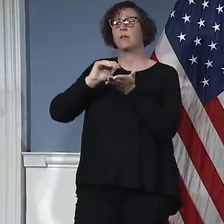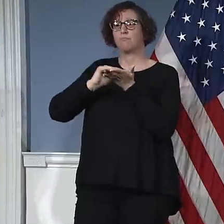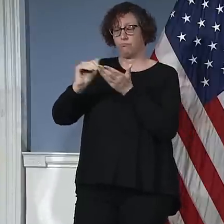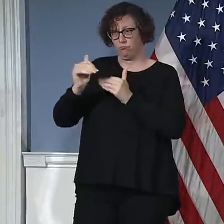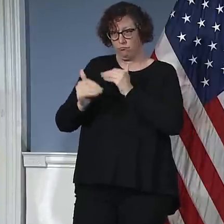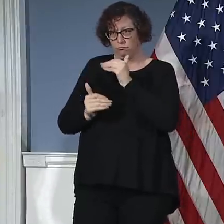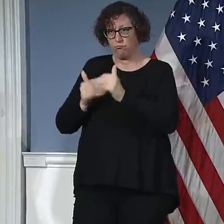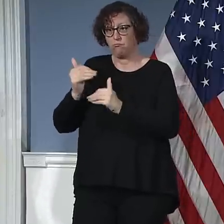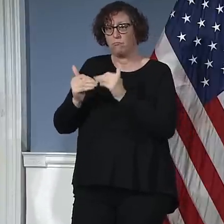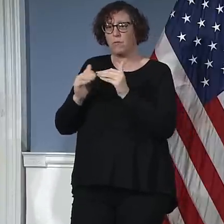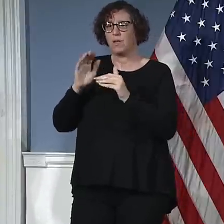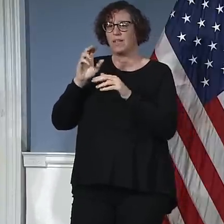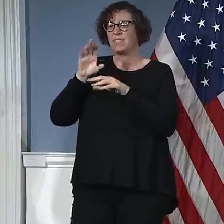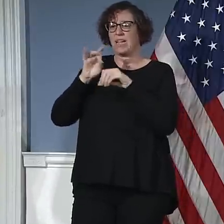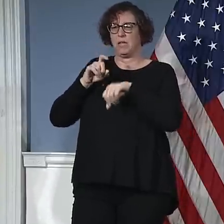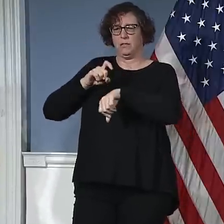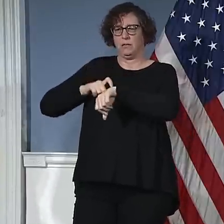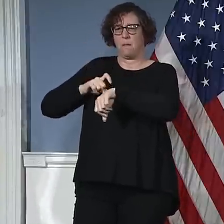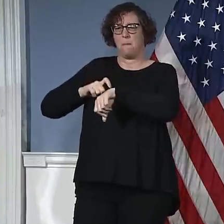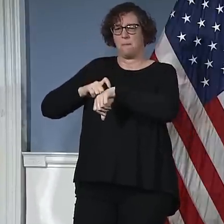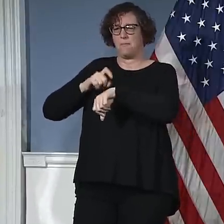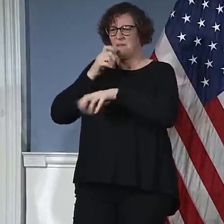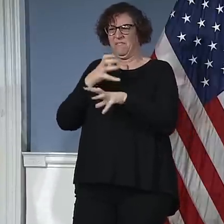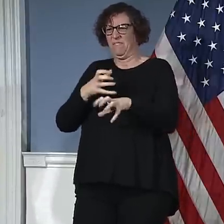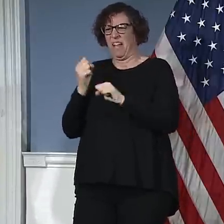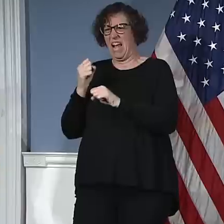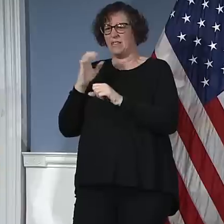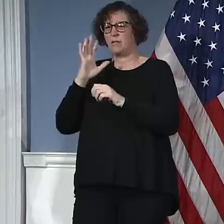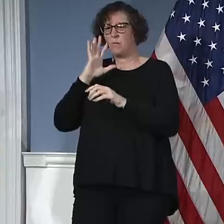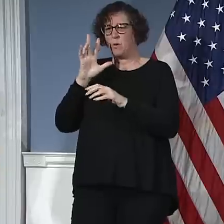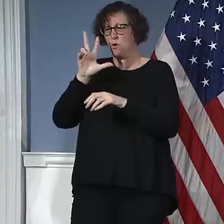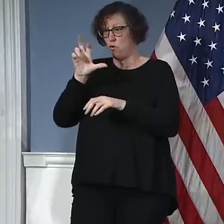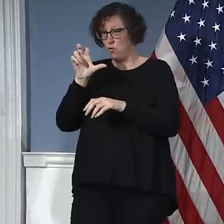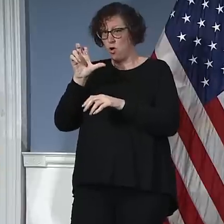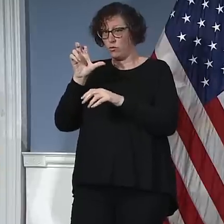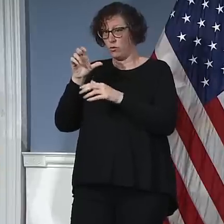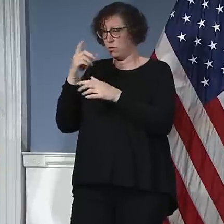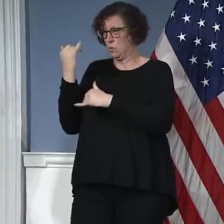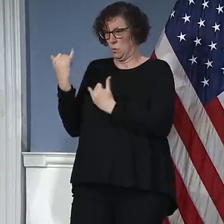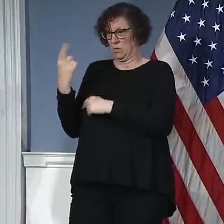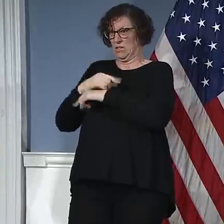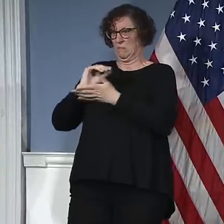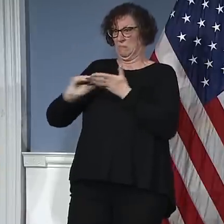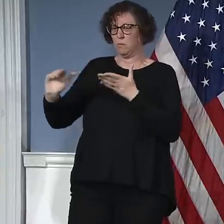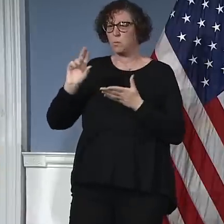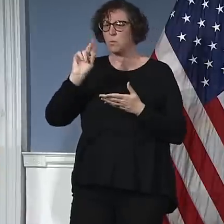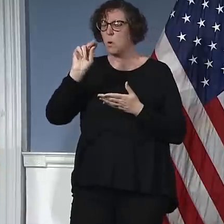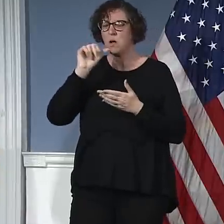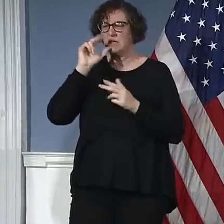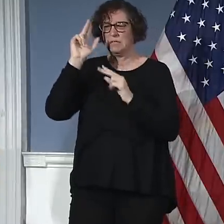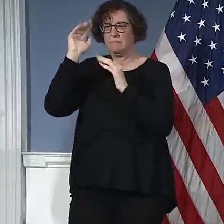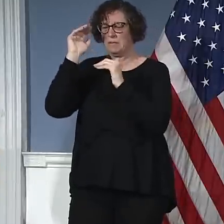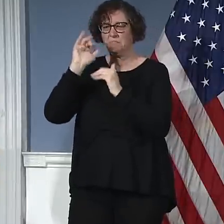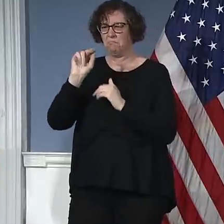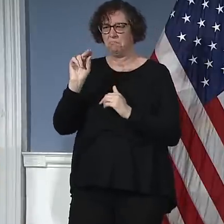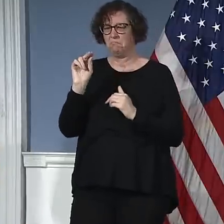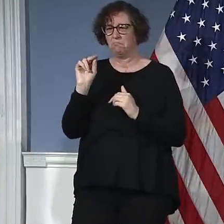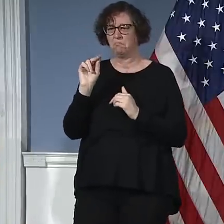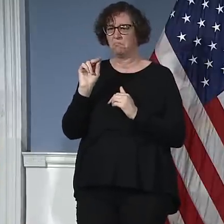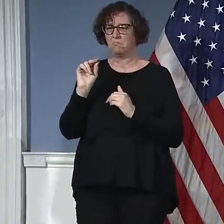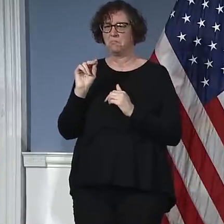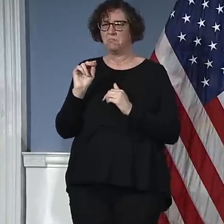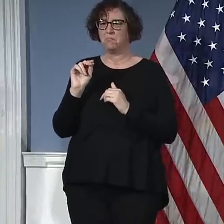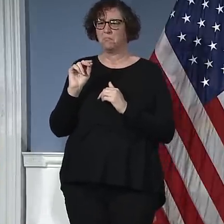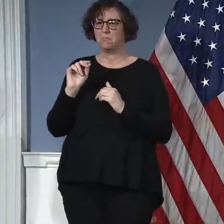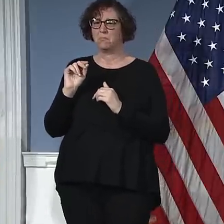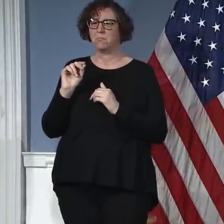On the specific question, the folks that I released, again, are in the category that I have the power to